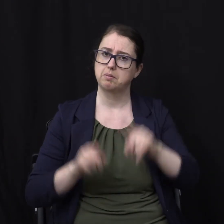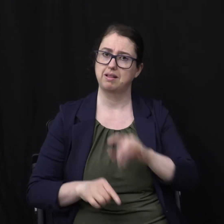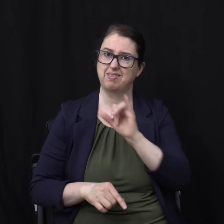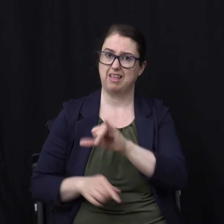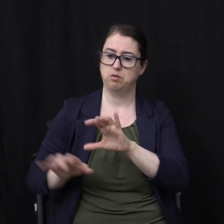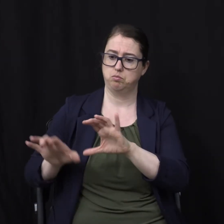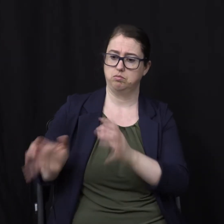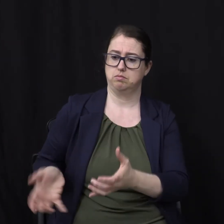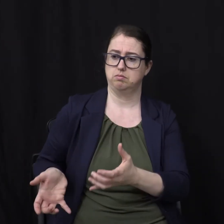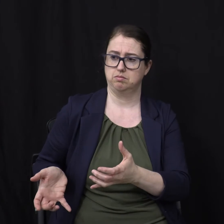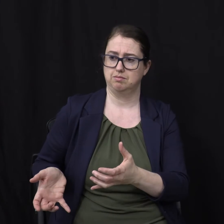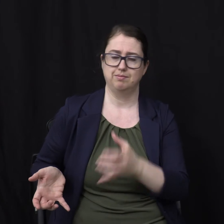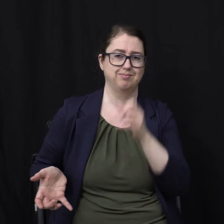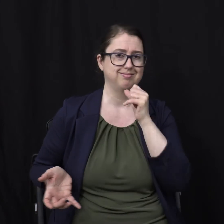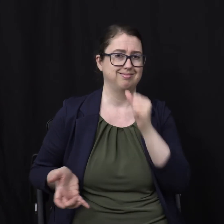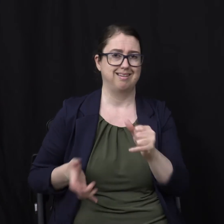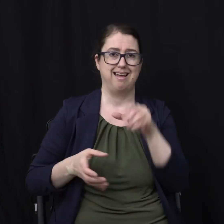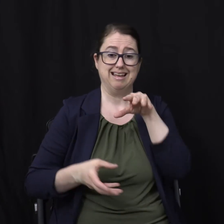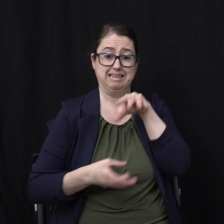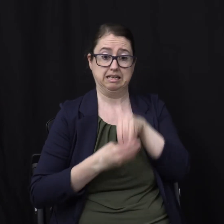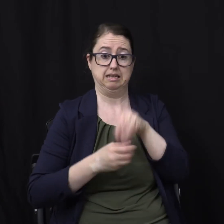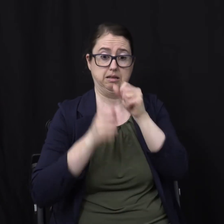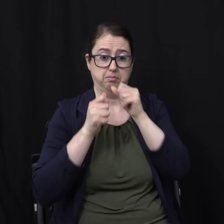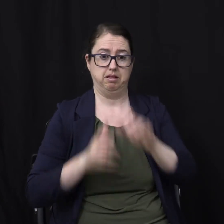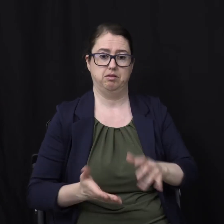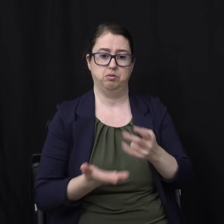To that group Who are not In the blessed And holy resurrection